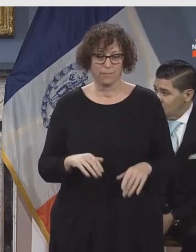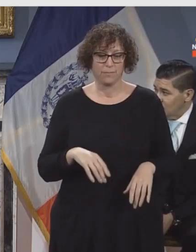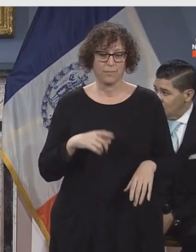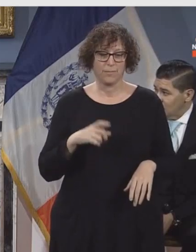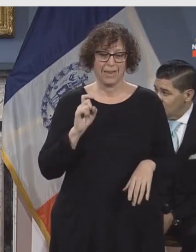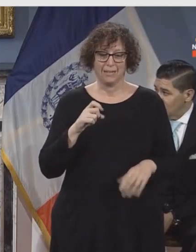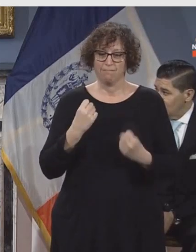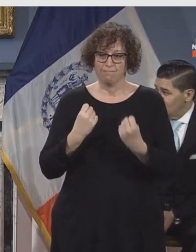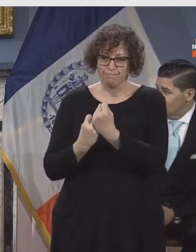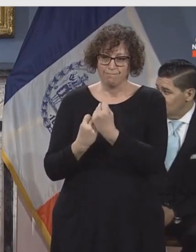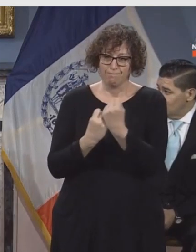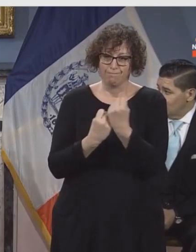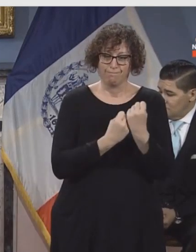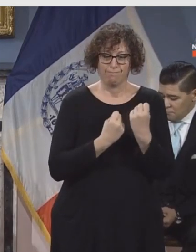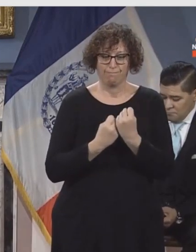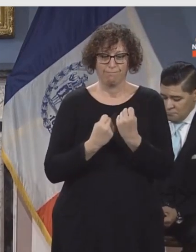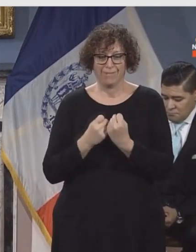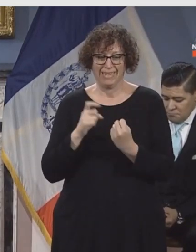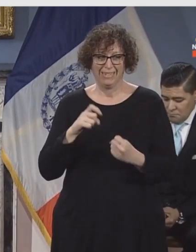to get through this.